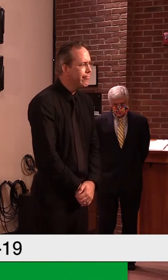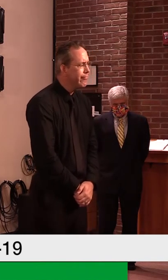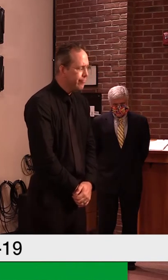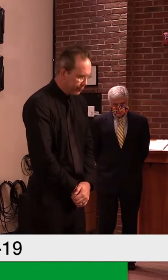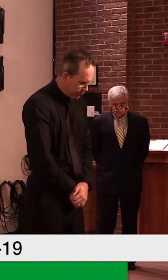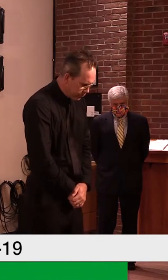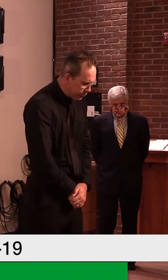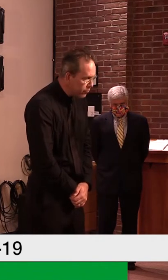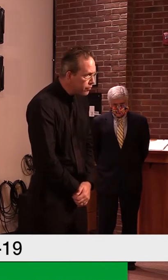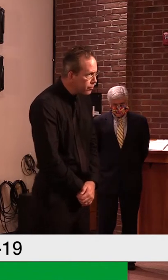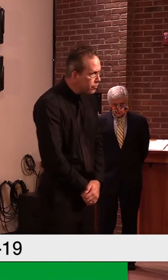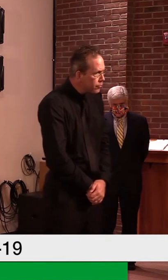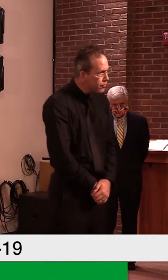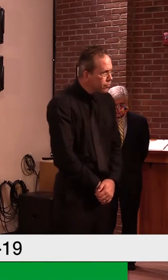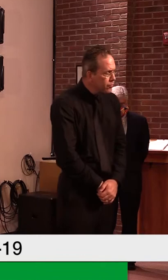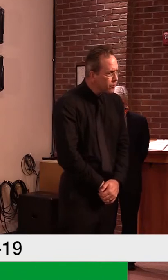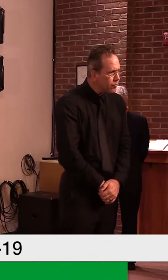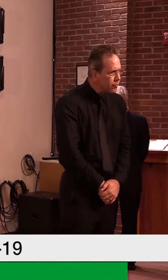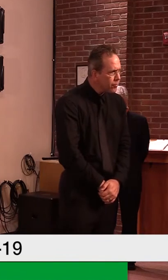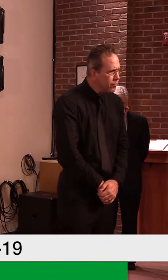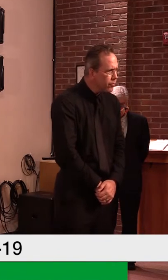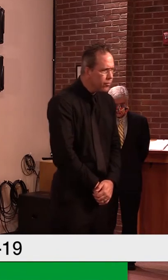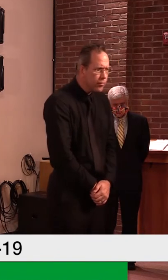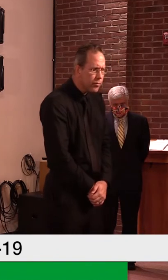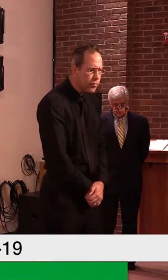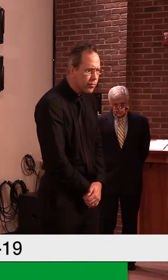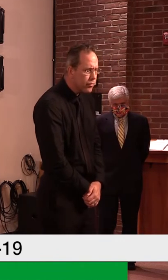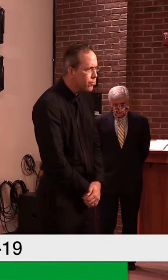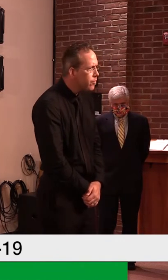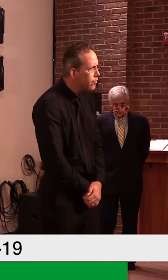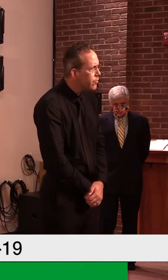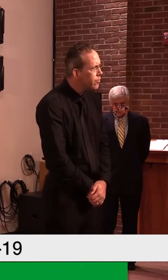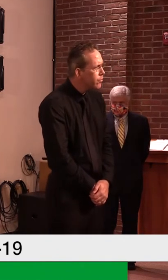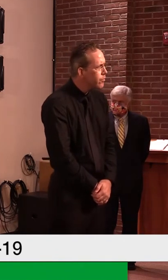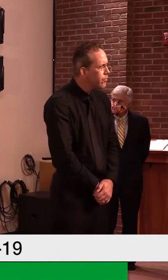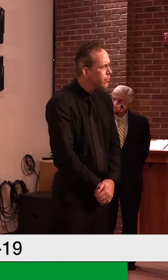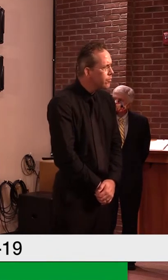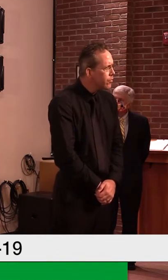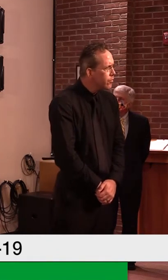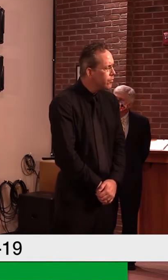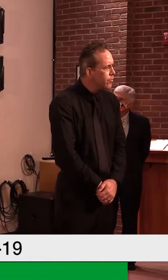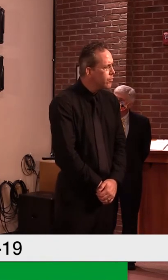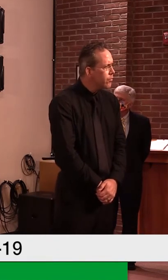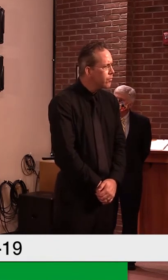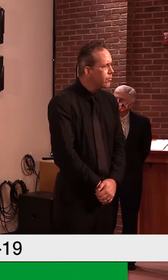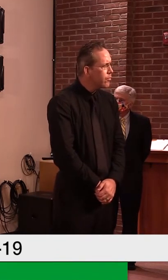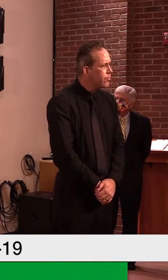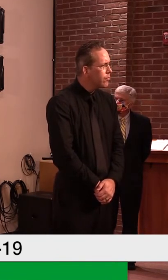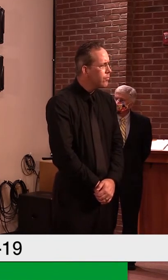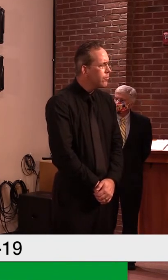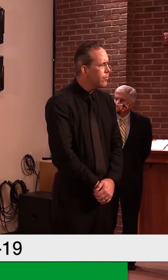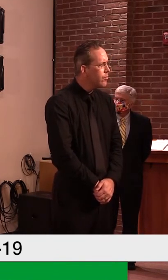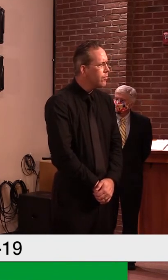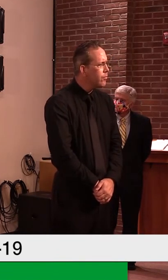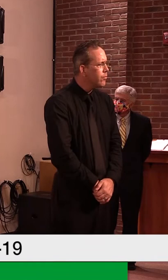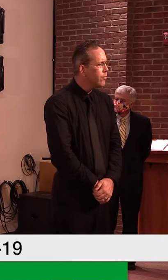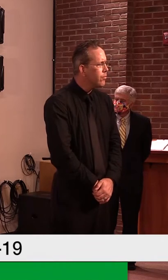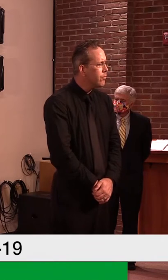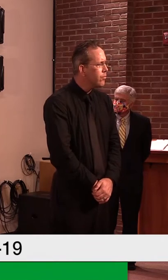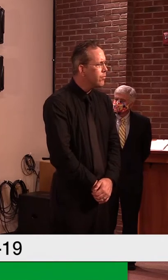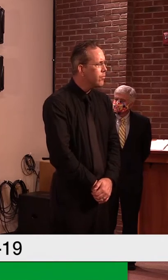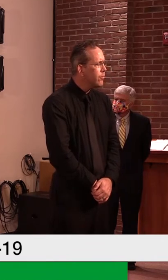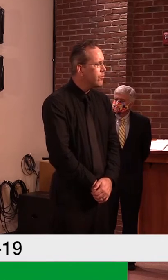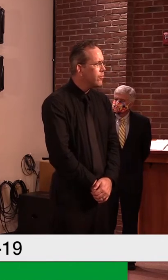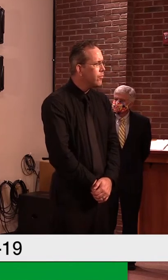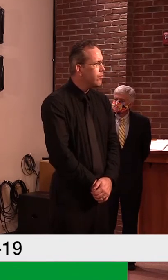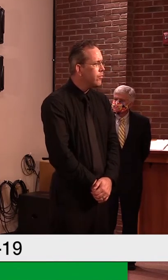there are no appointments available for two weeks that pop up sites that separate up in Canaan. Um, I wondered